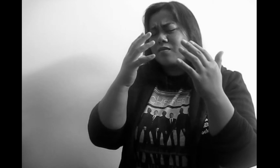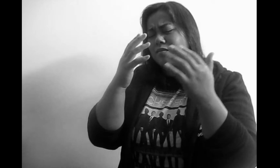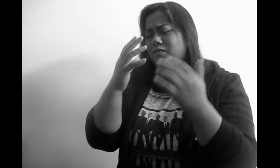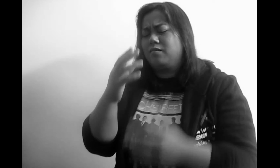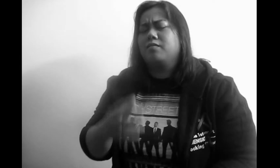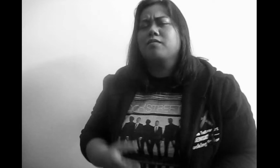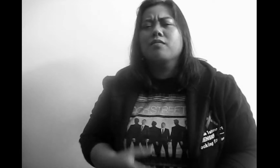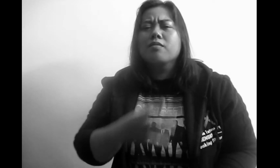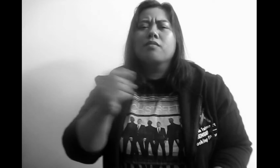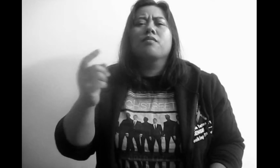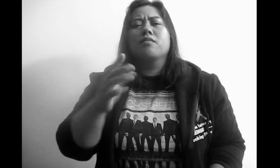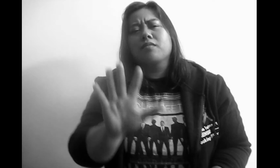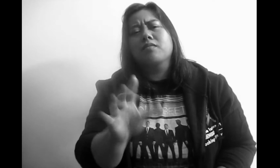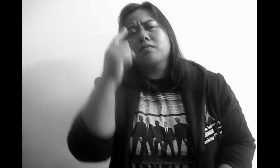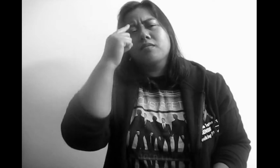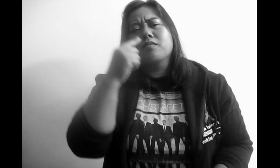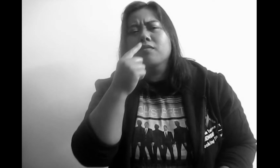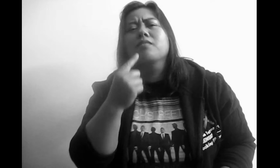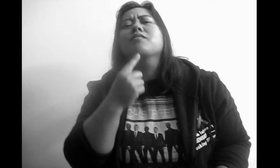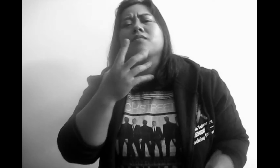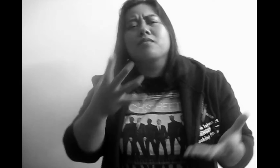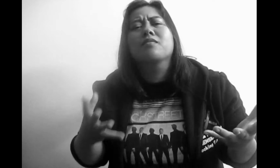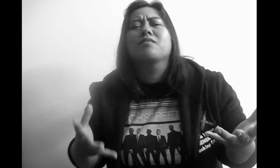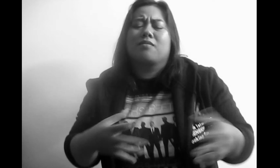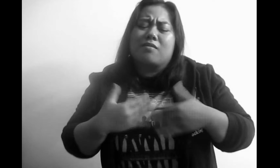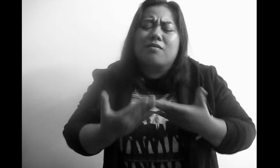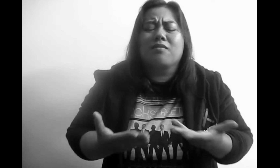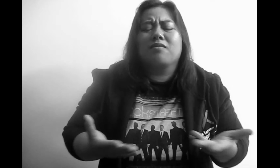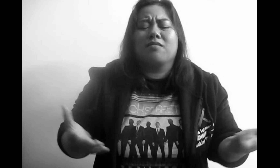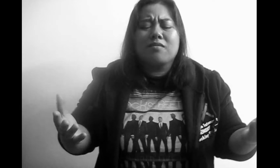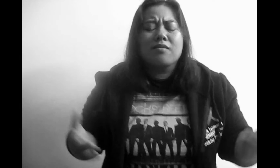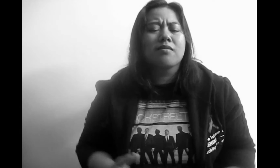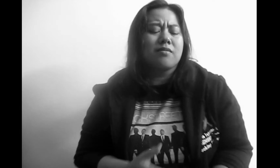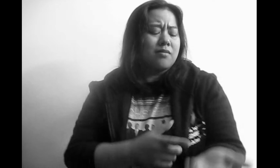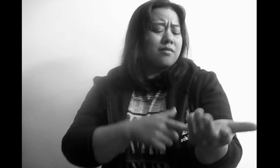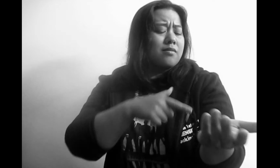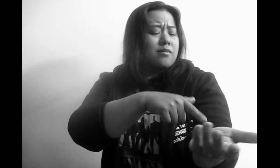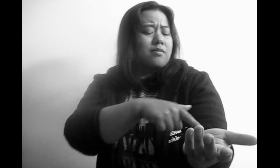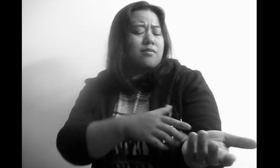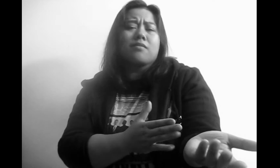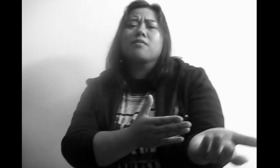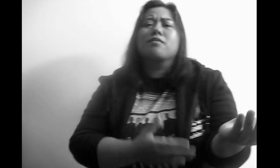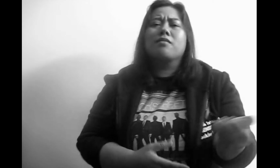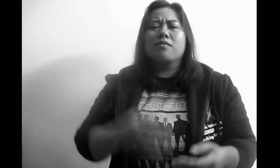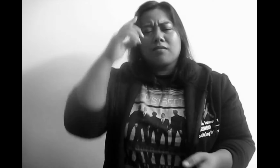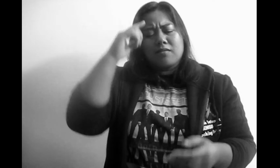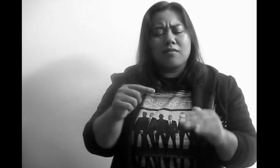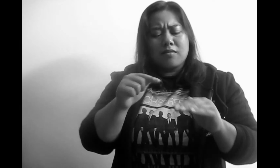In your eyes, nose, lips the way she used to touch My skin, your head, down to your